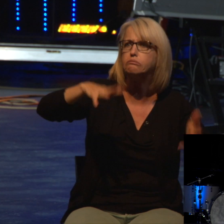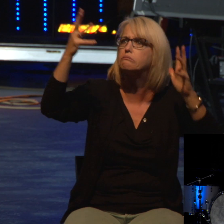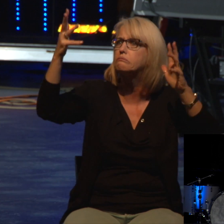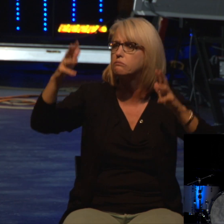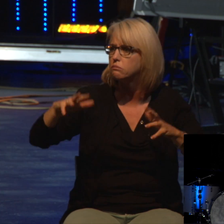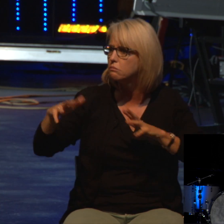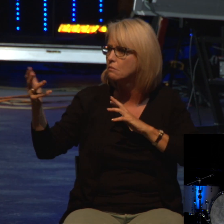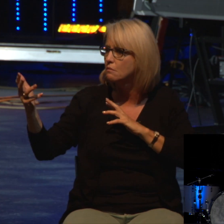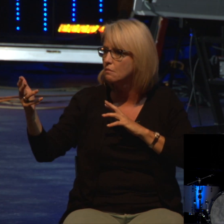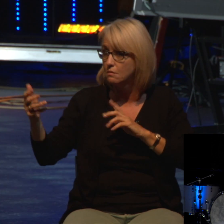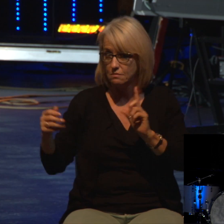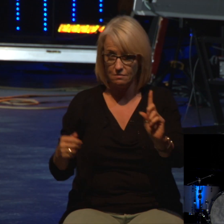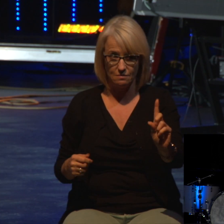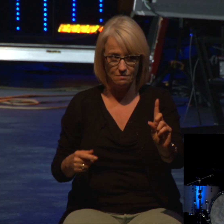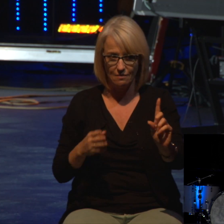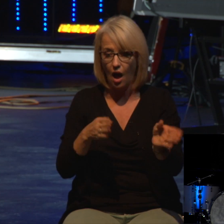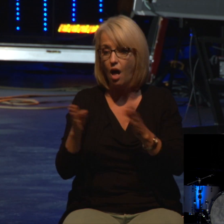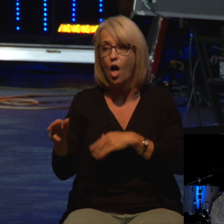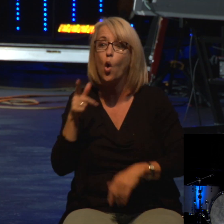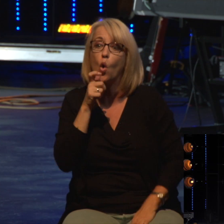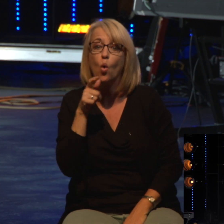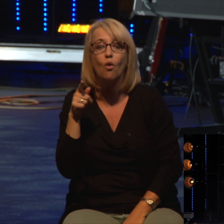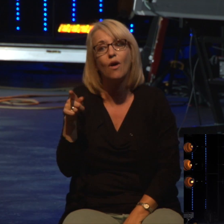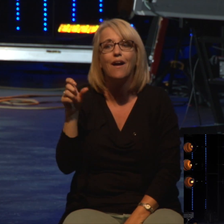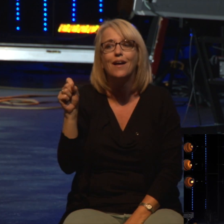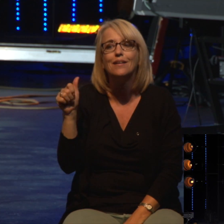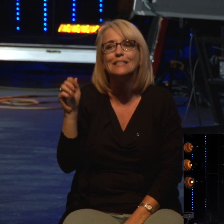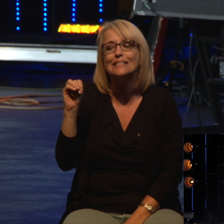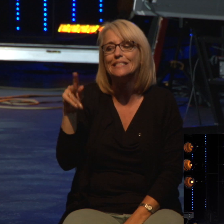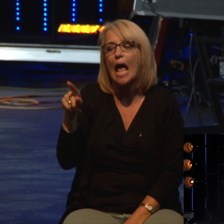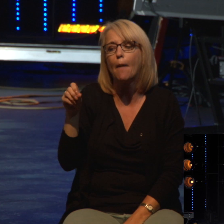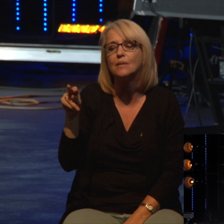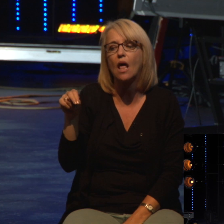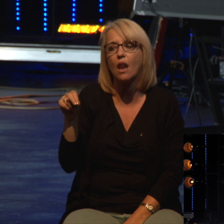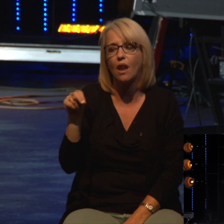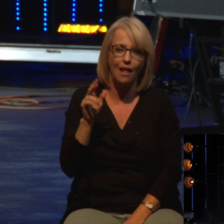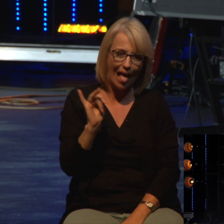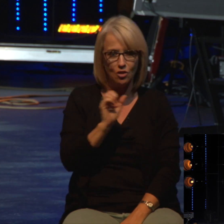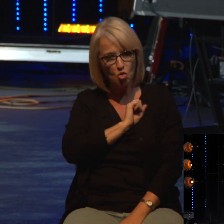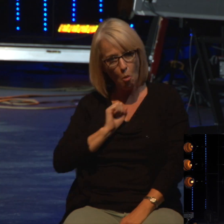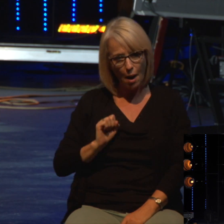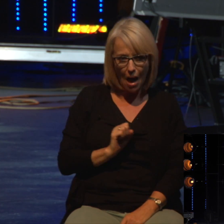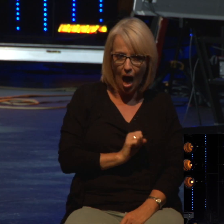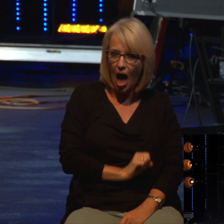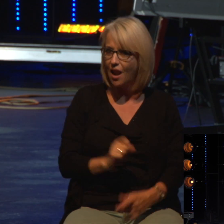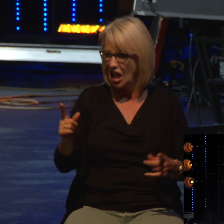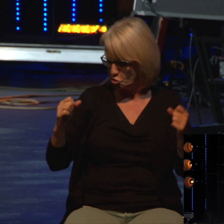I think of Samson. Superman, you know. Supernaturally strong. God